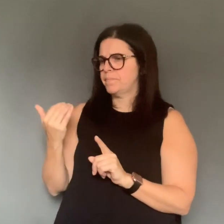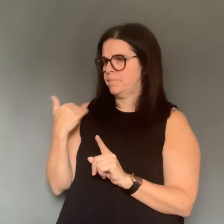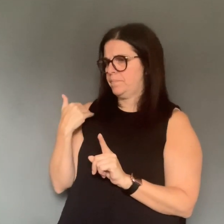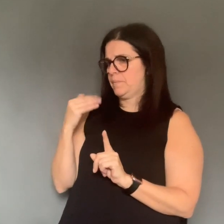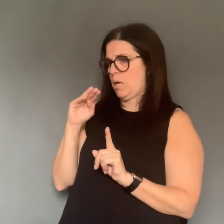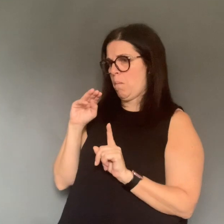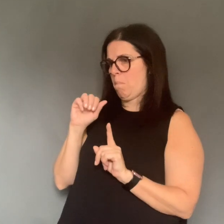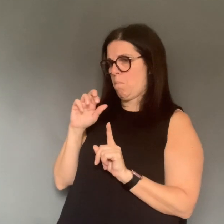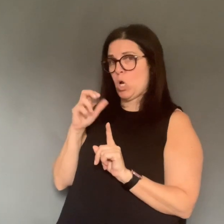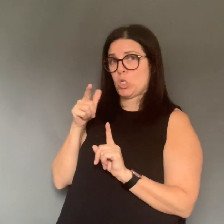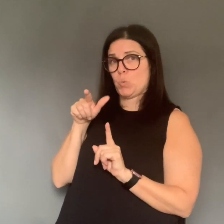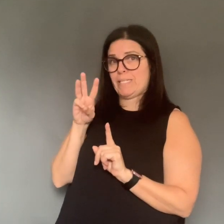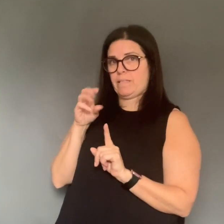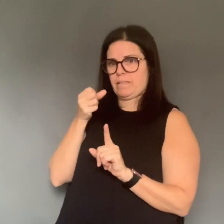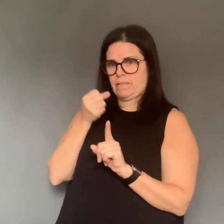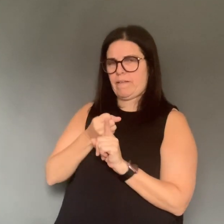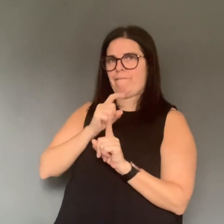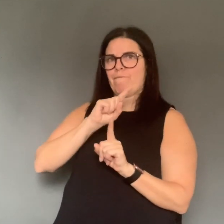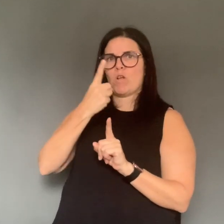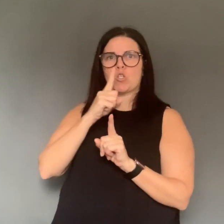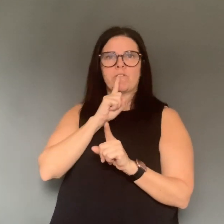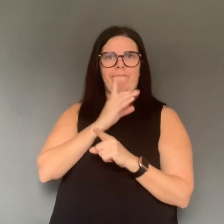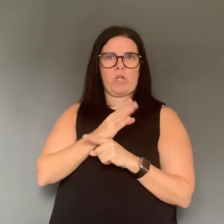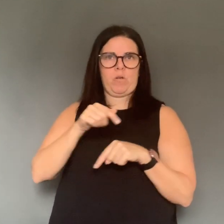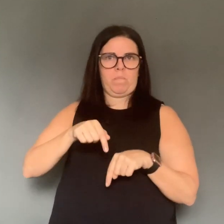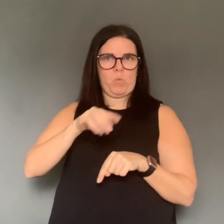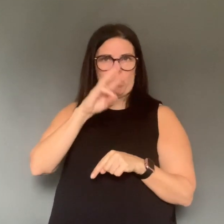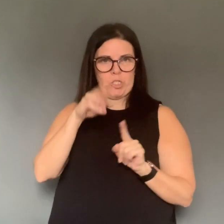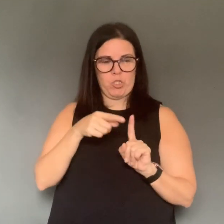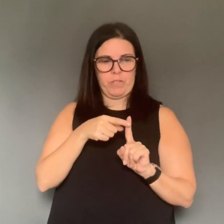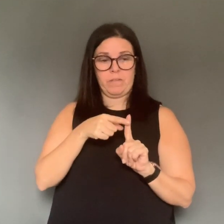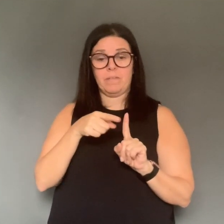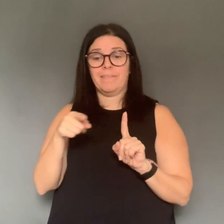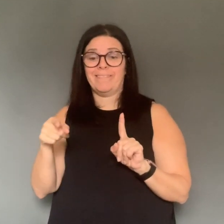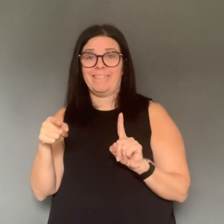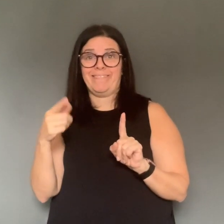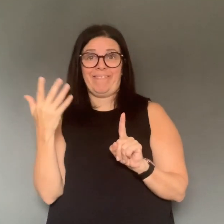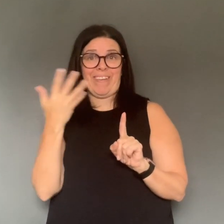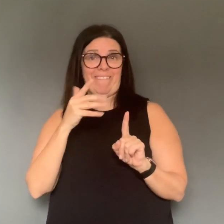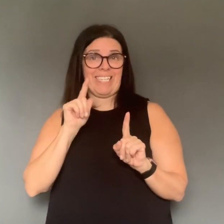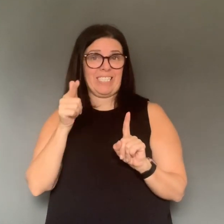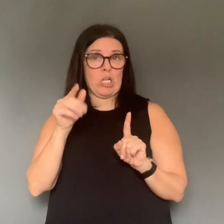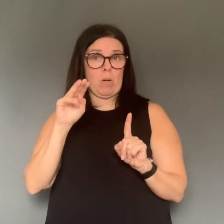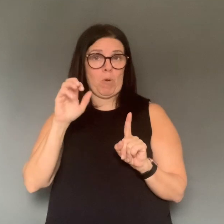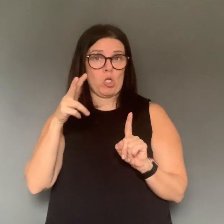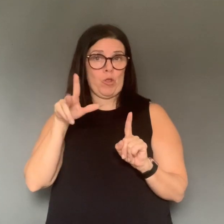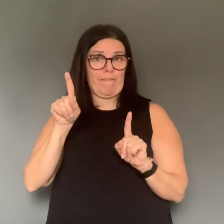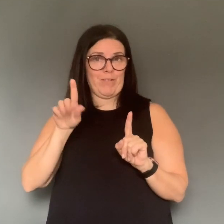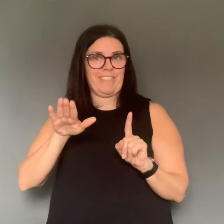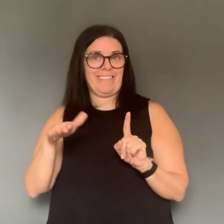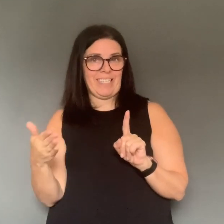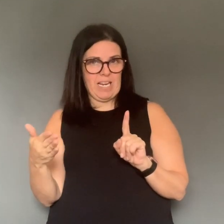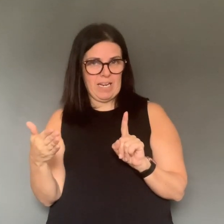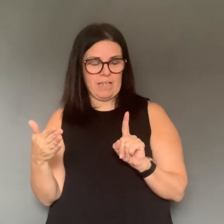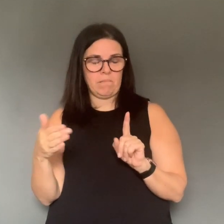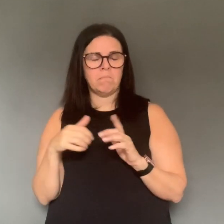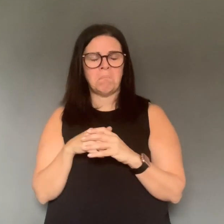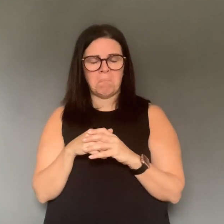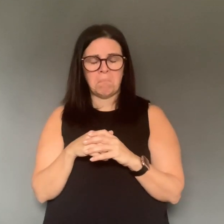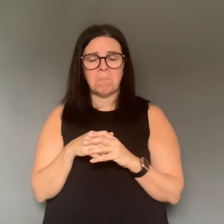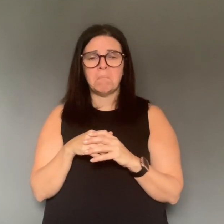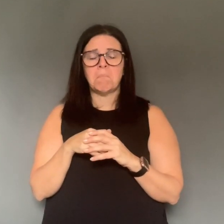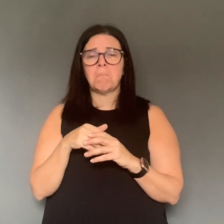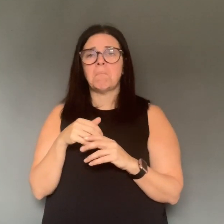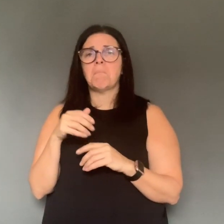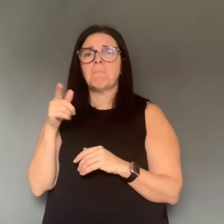We had our first case in Windsor Essex on March the 20th, um, reporting our first death on the 31st. Um,